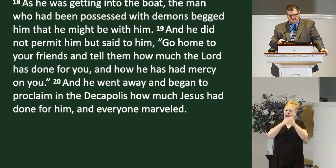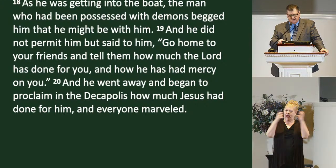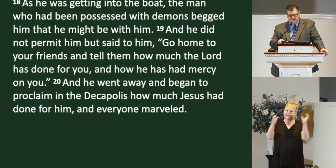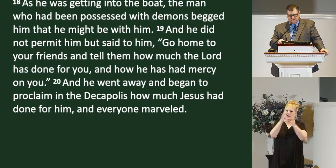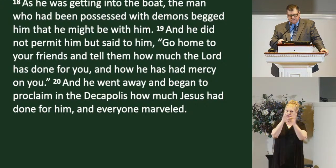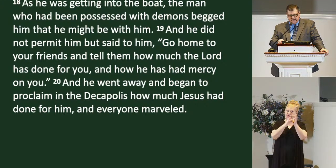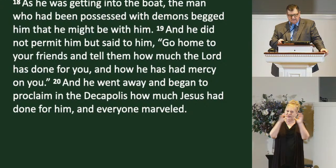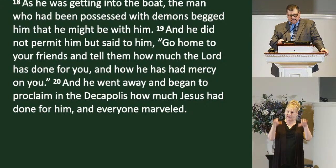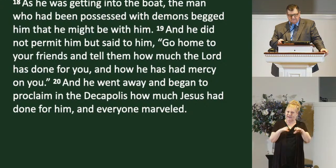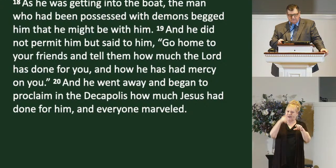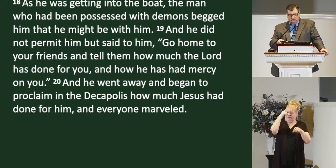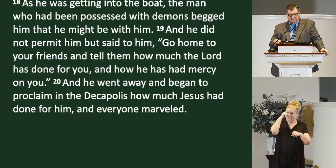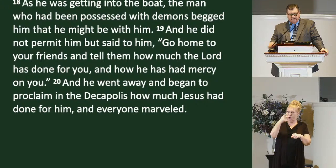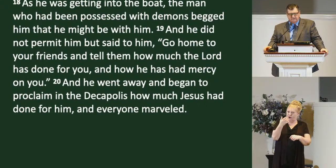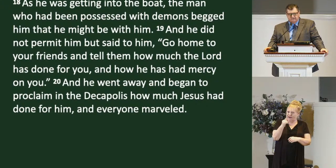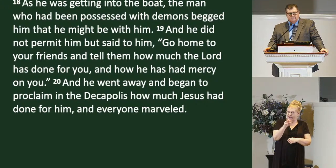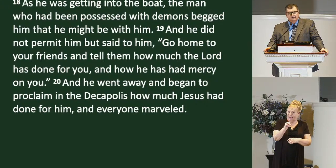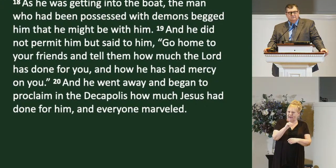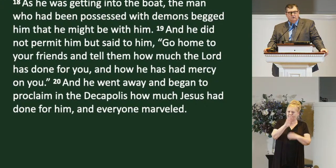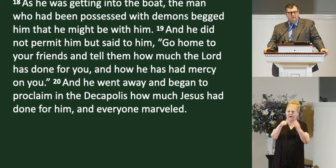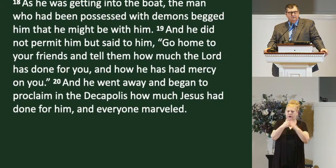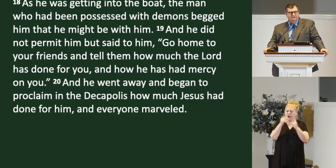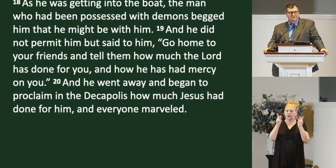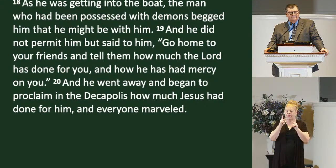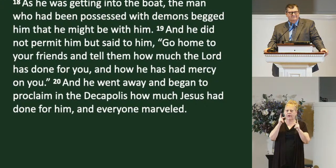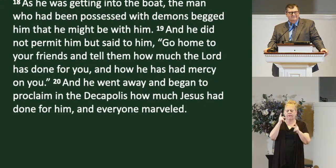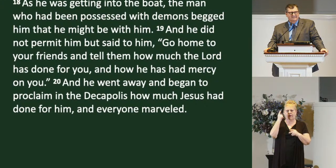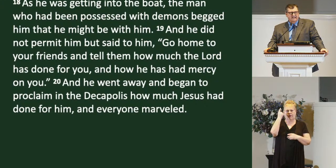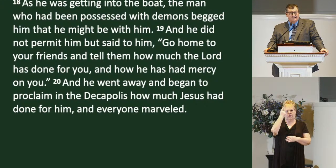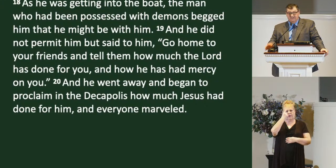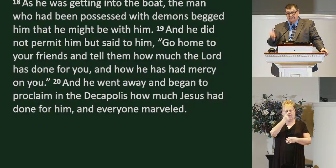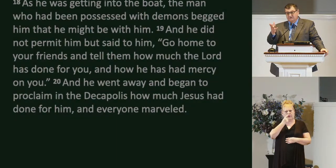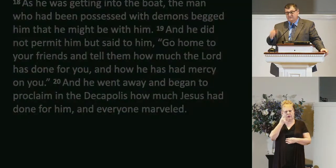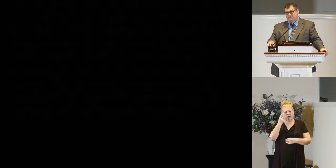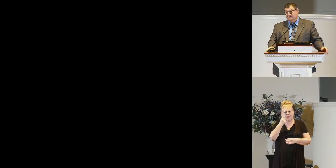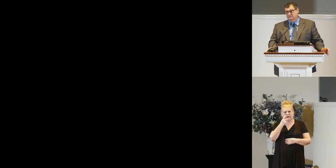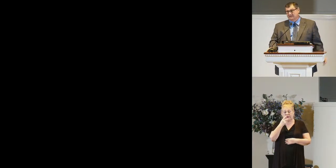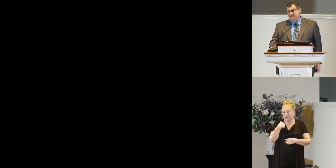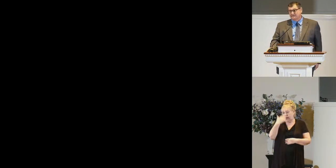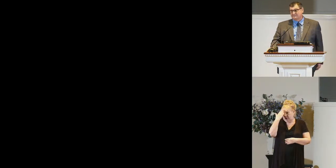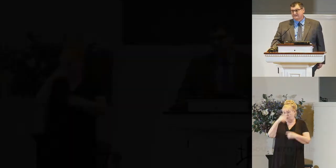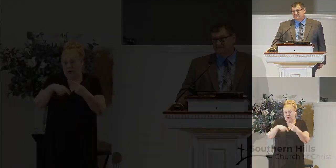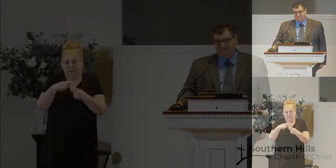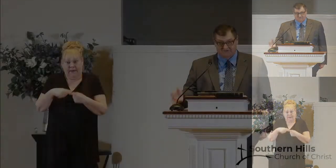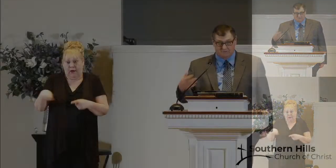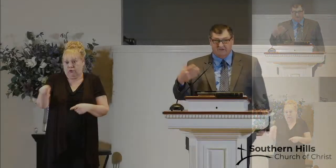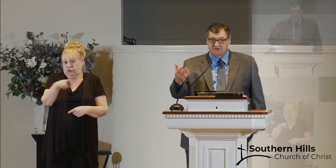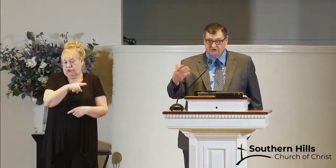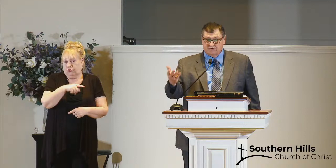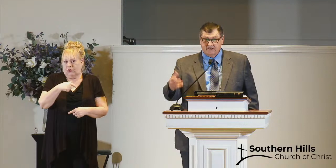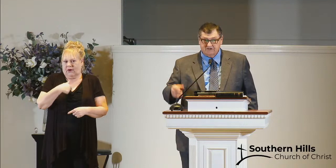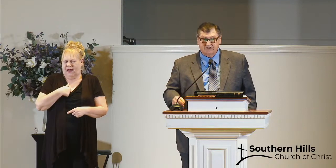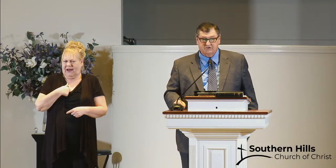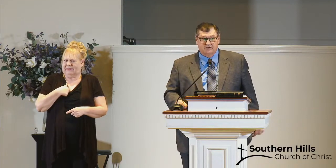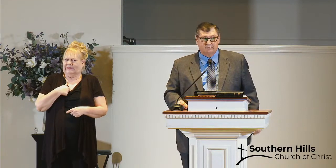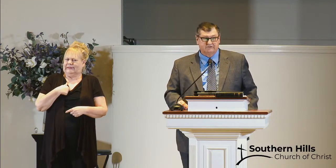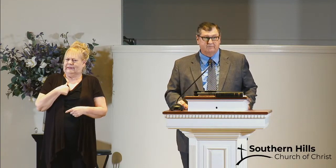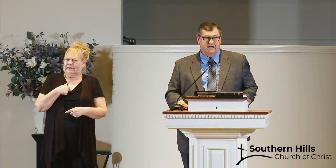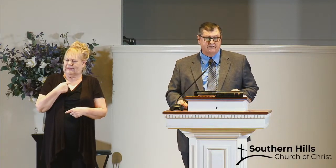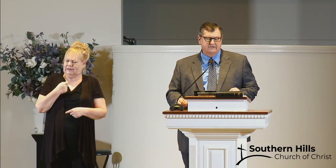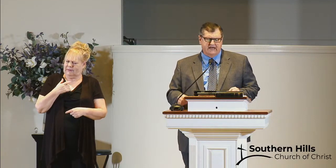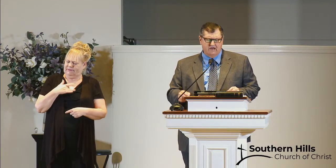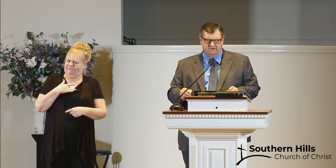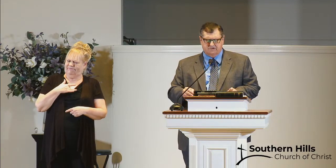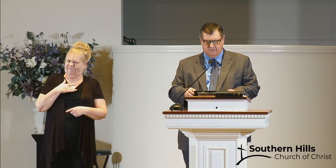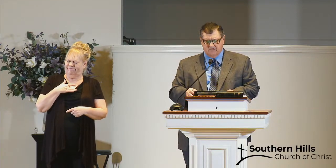had done for him and everyone marveled now i don't know about you but i am somewhat distressed and troubled